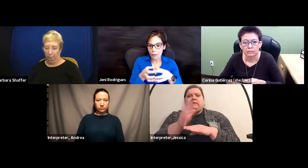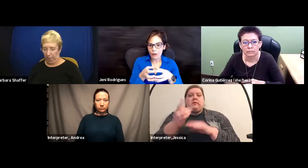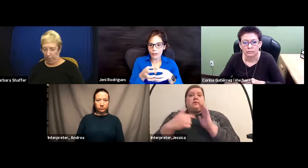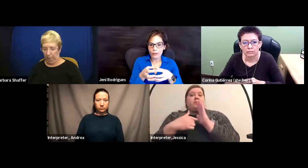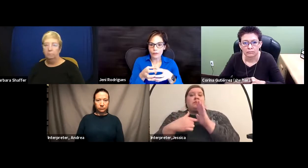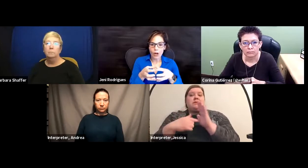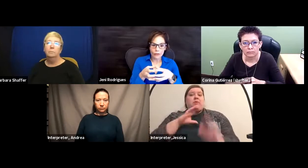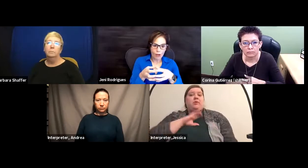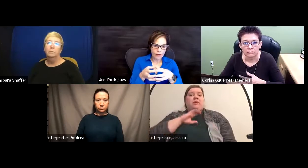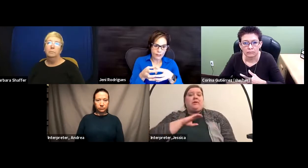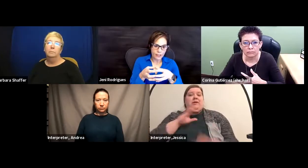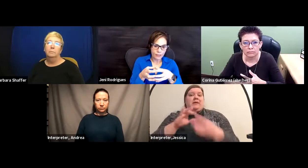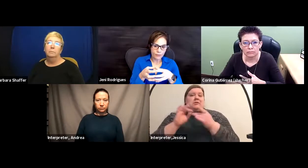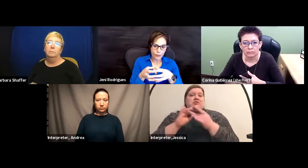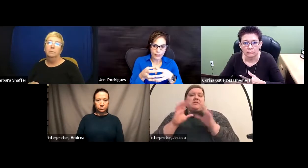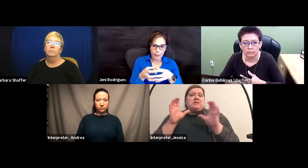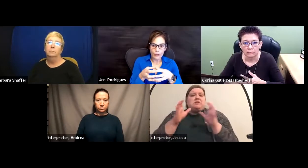smaller doctor's offices, for example.